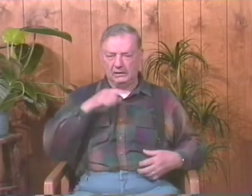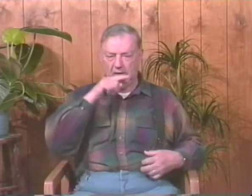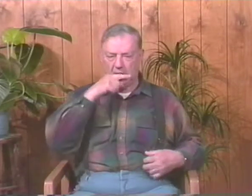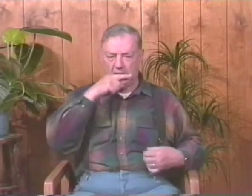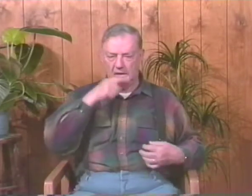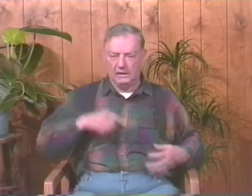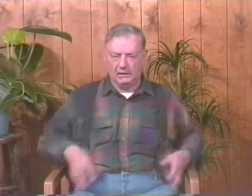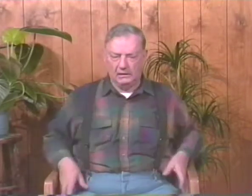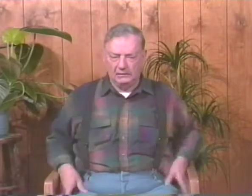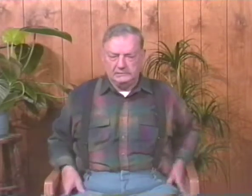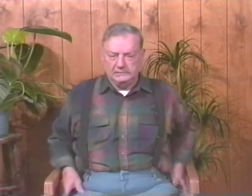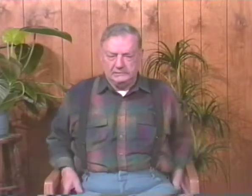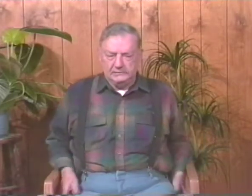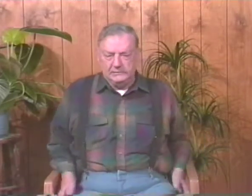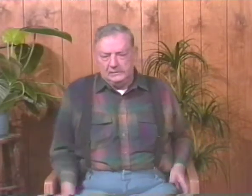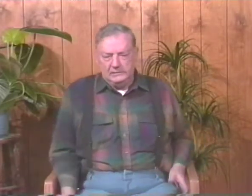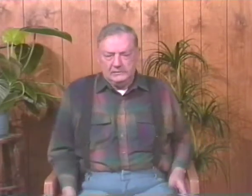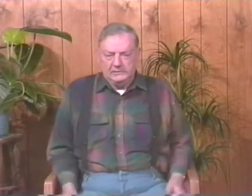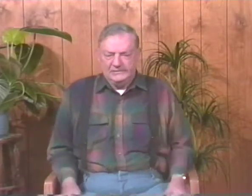worse and worse, itching and scratching.